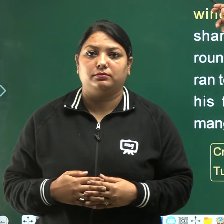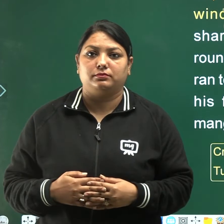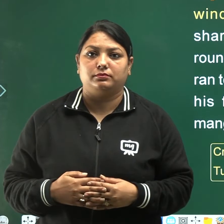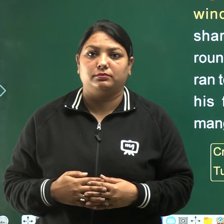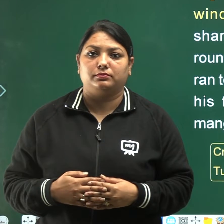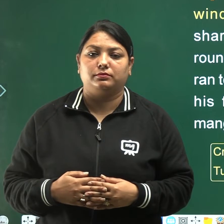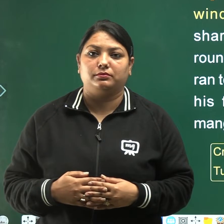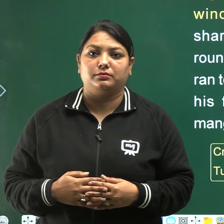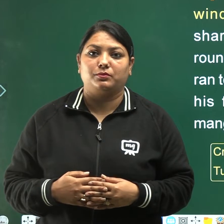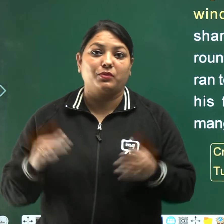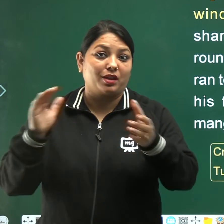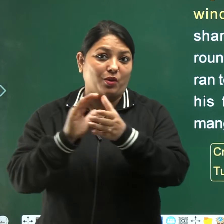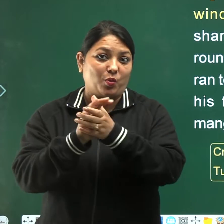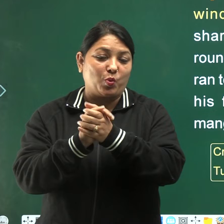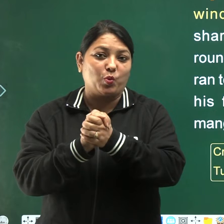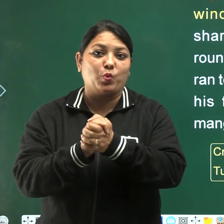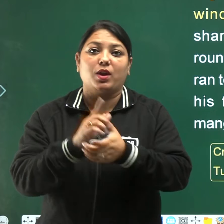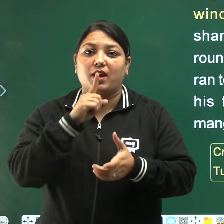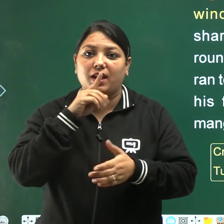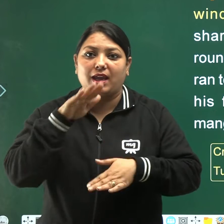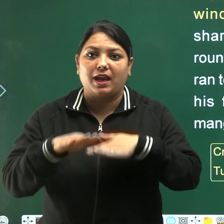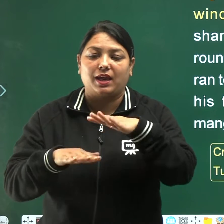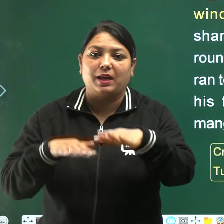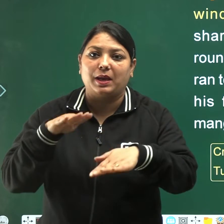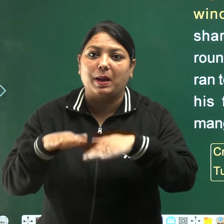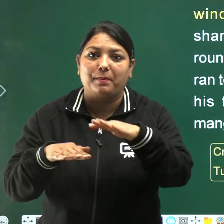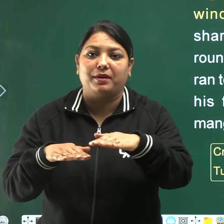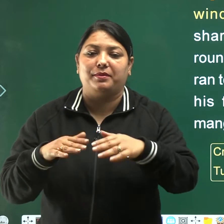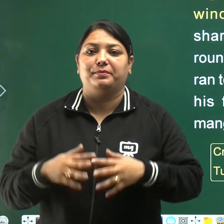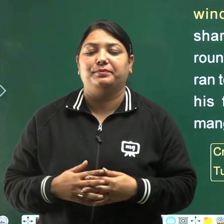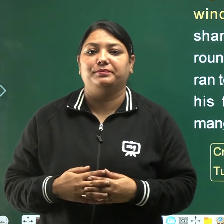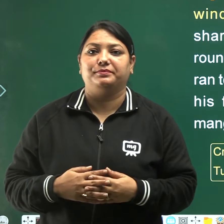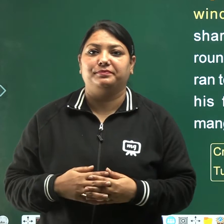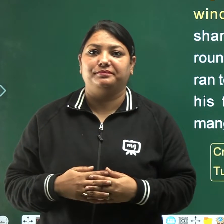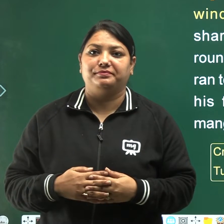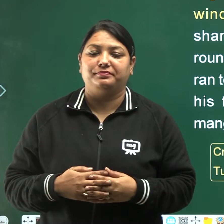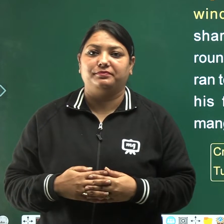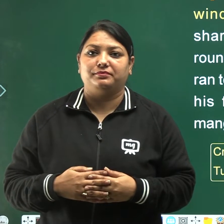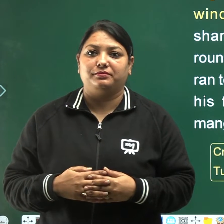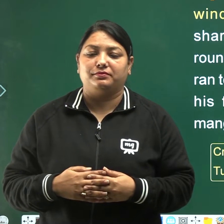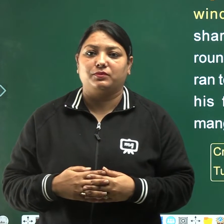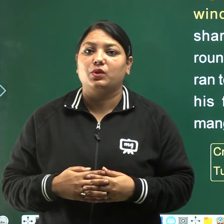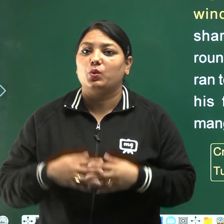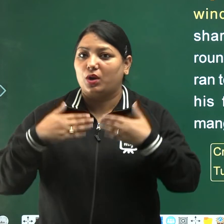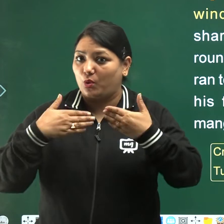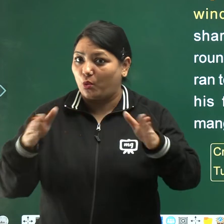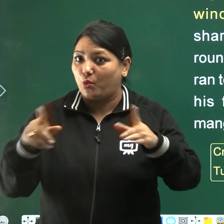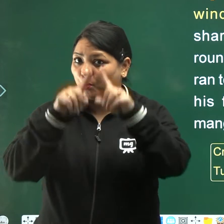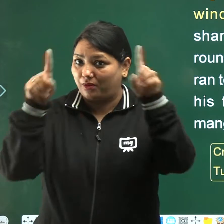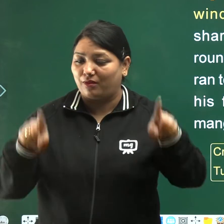The friend crept up to an open window